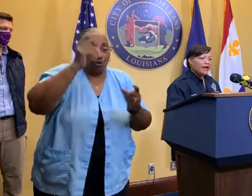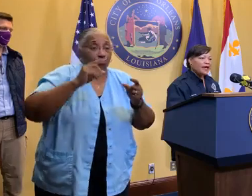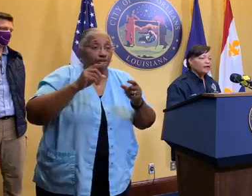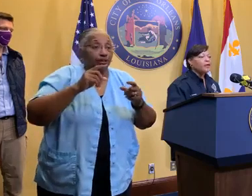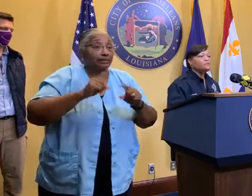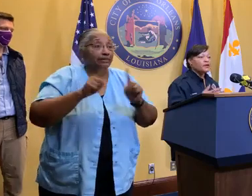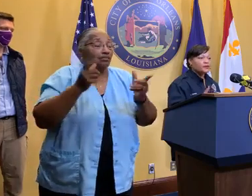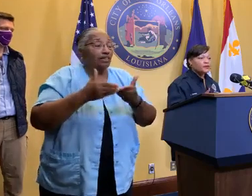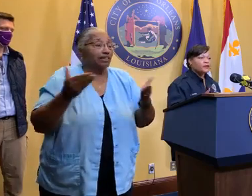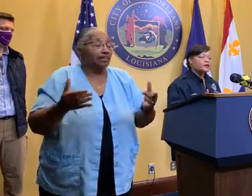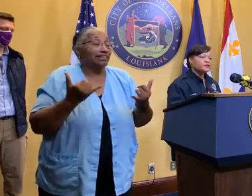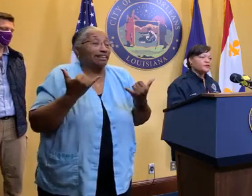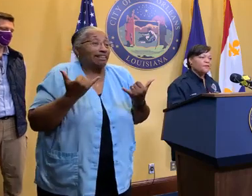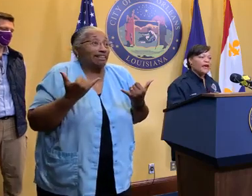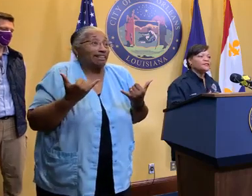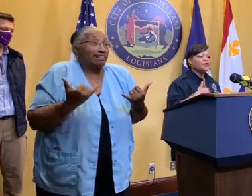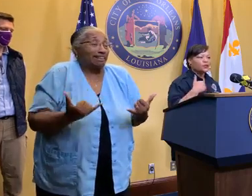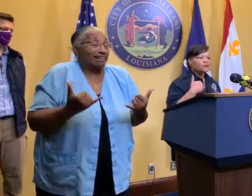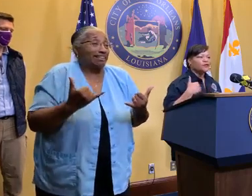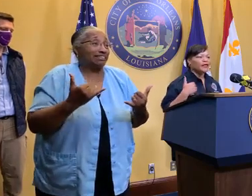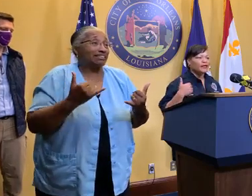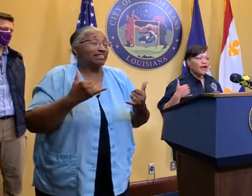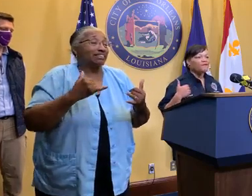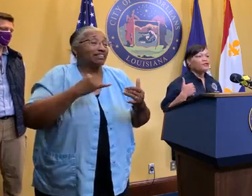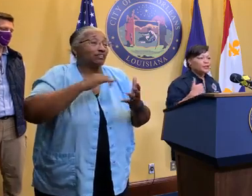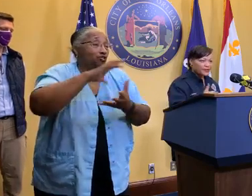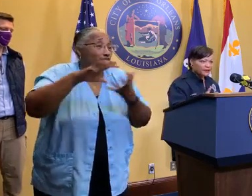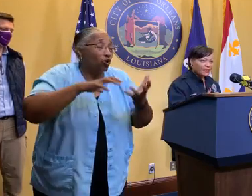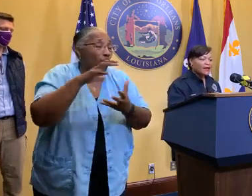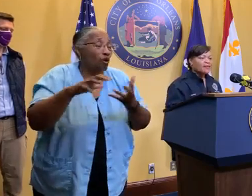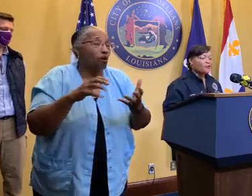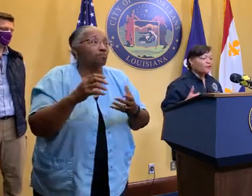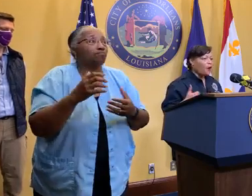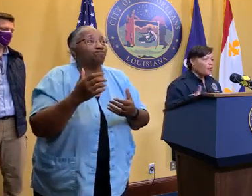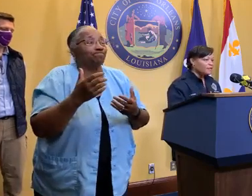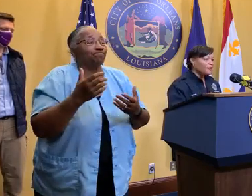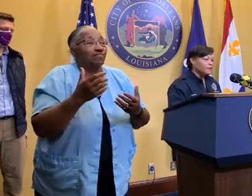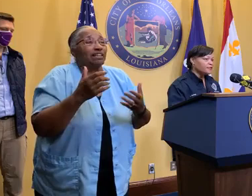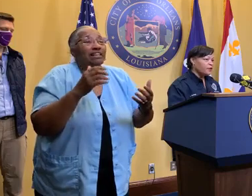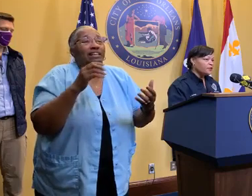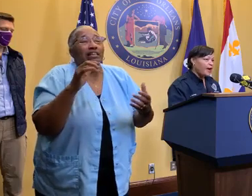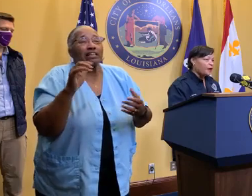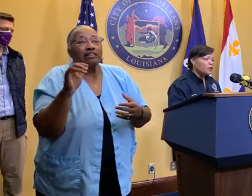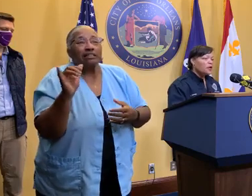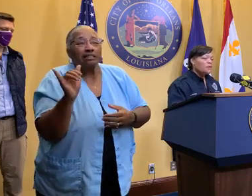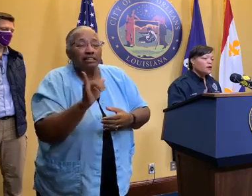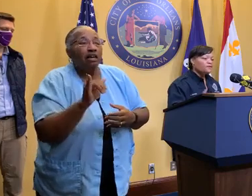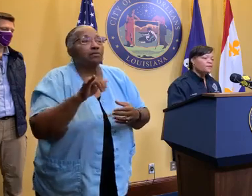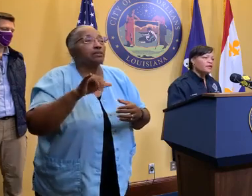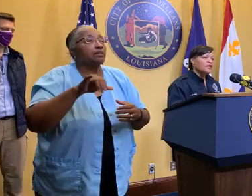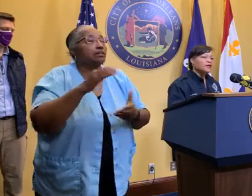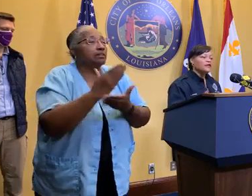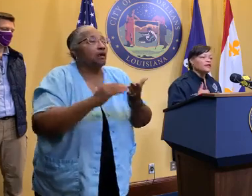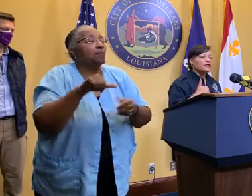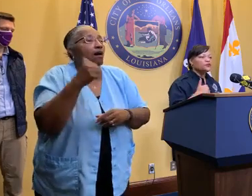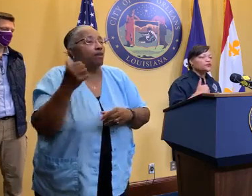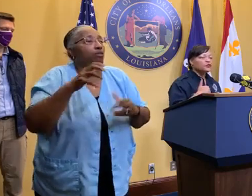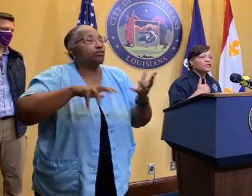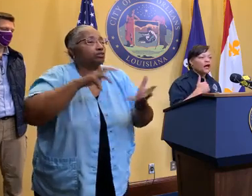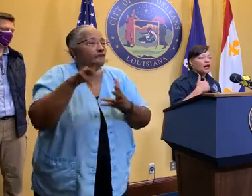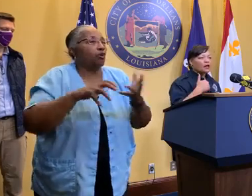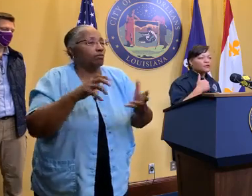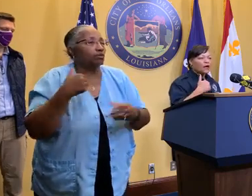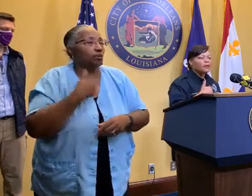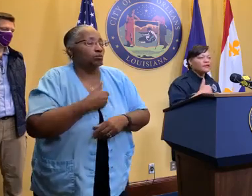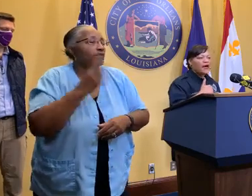will say, it mirrors others of the past in terms of, again, that frequency that we've always been concerned about. But for me, it is